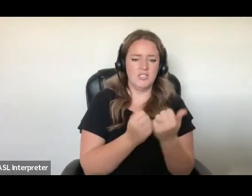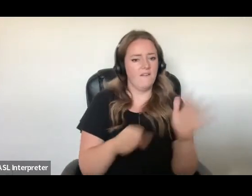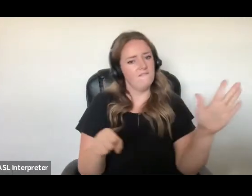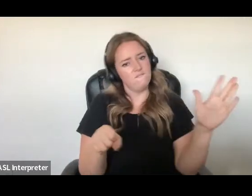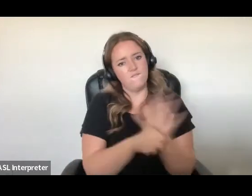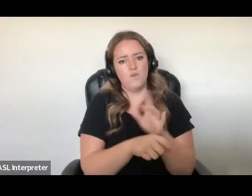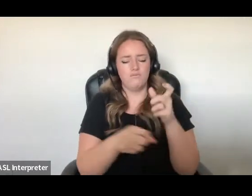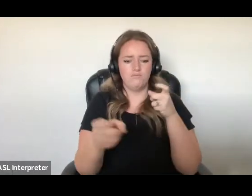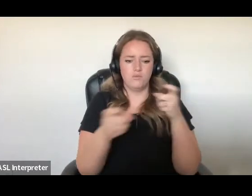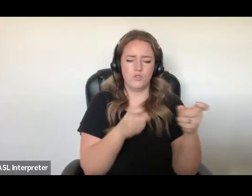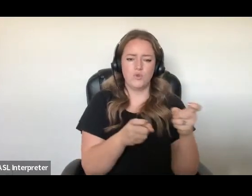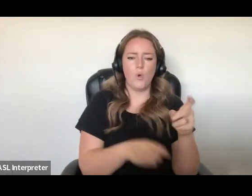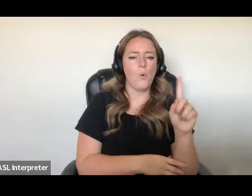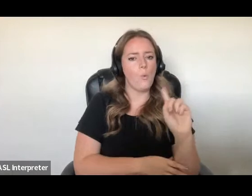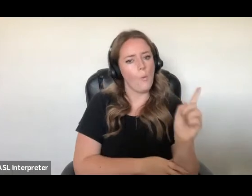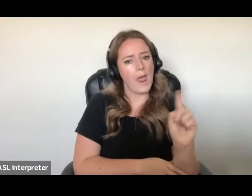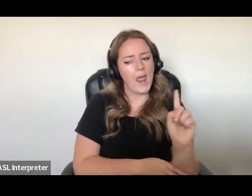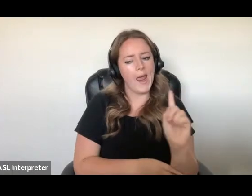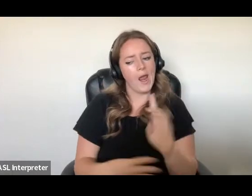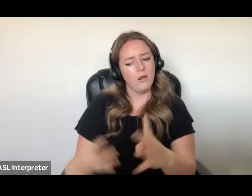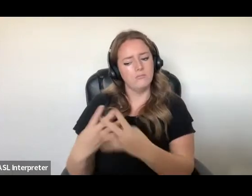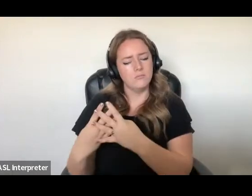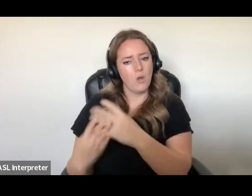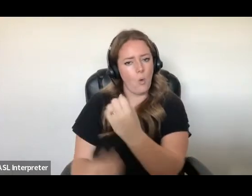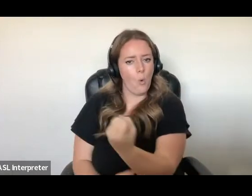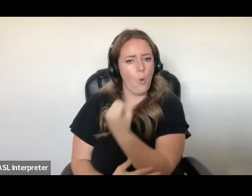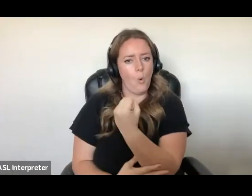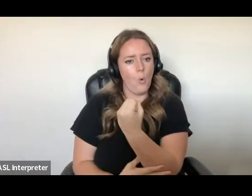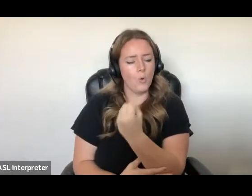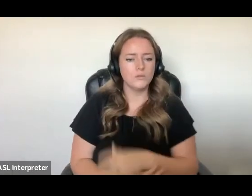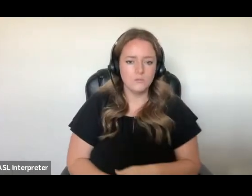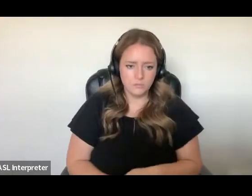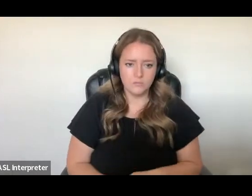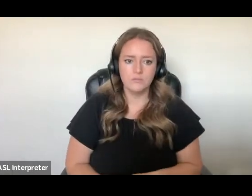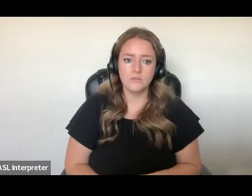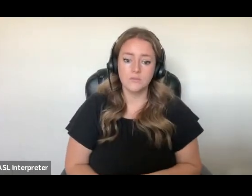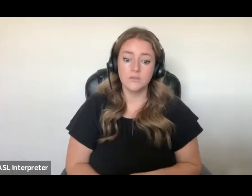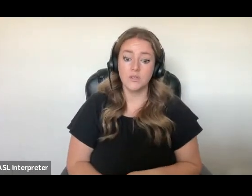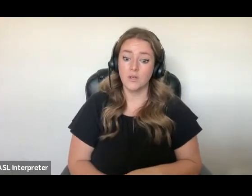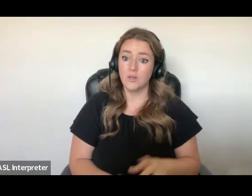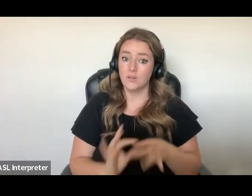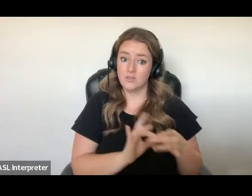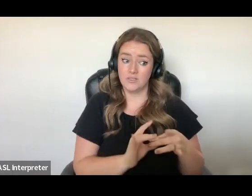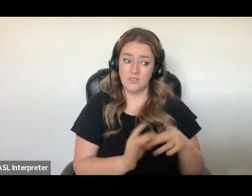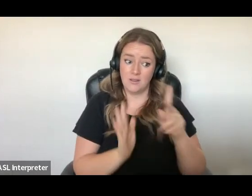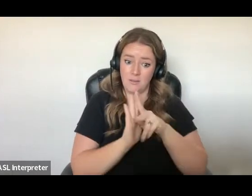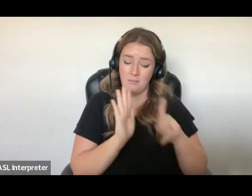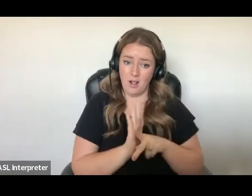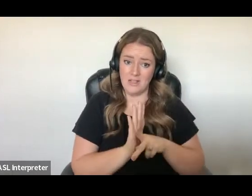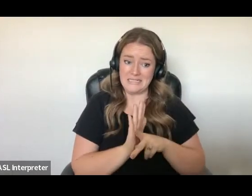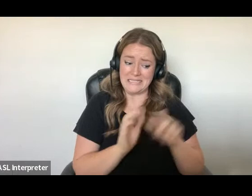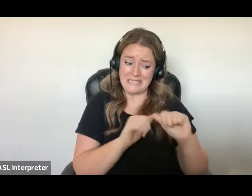detained. Our research found that, according to CBSA policy, the agency may incarcerate people with mental health conditions